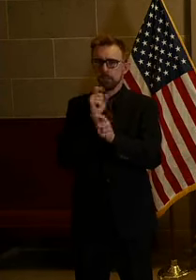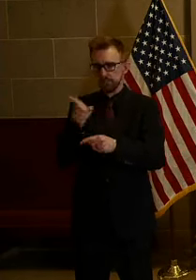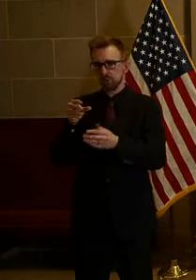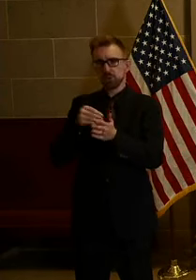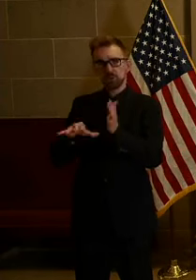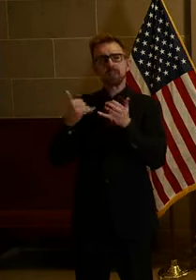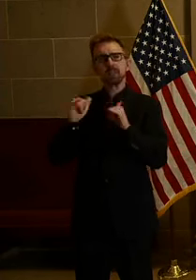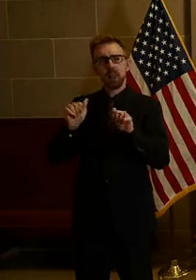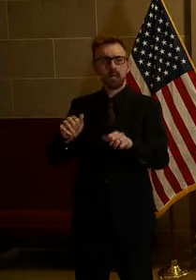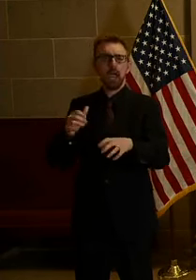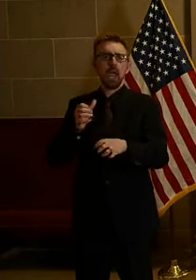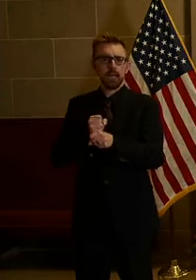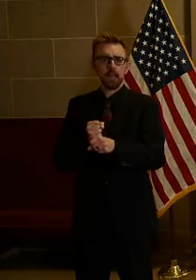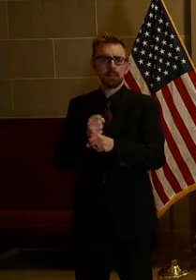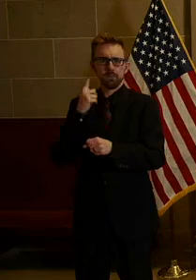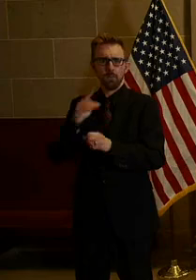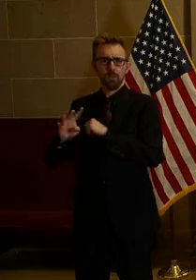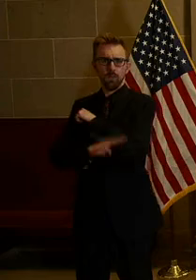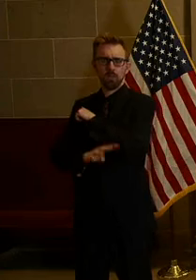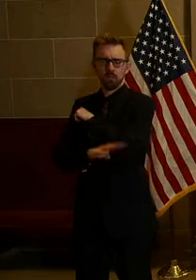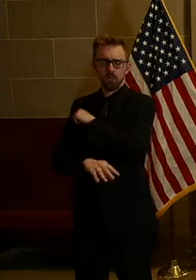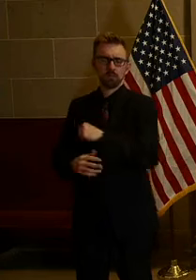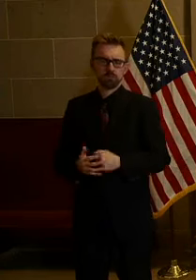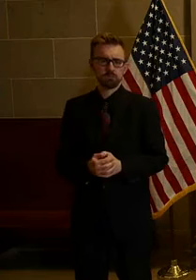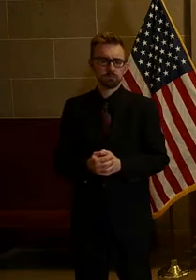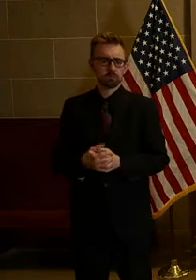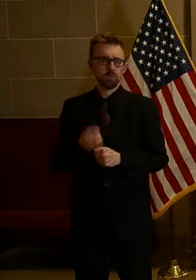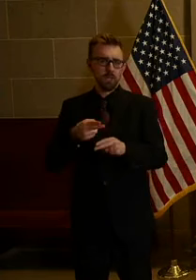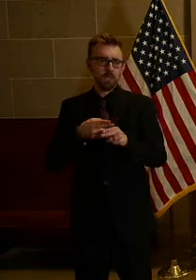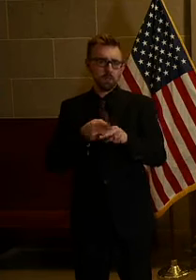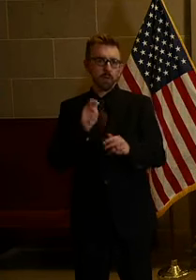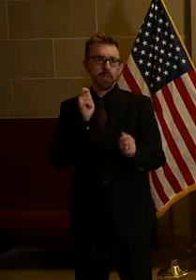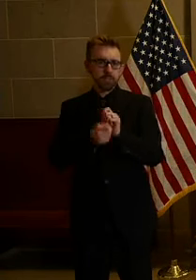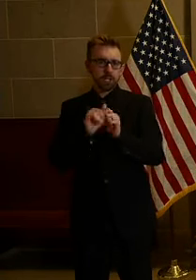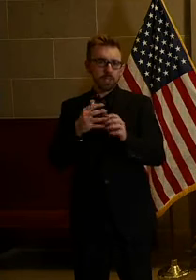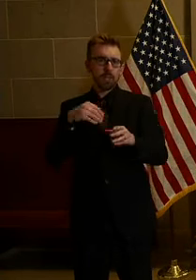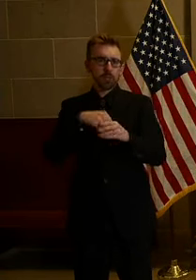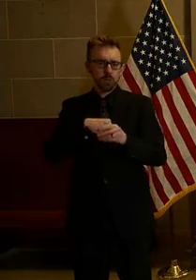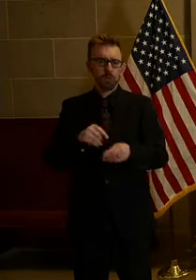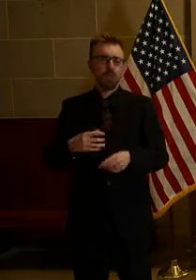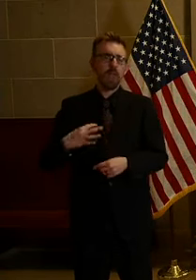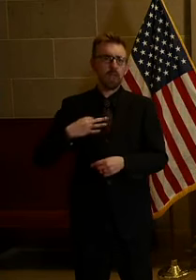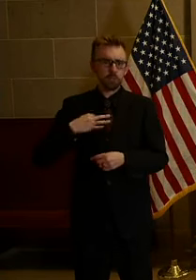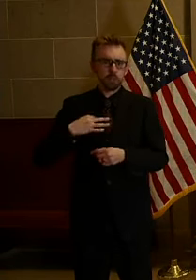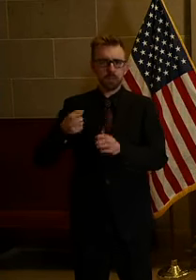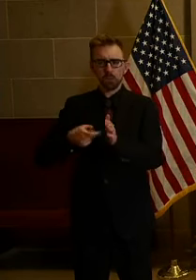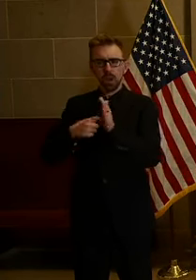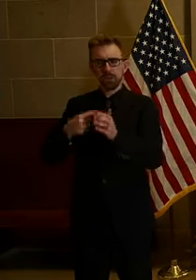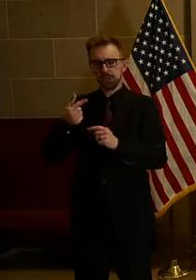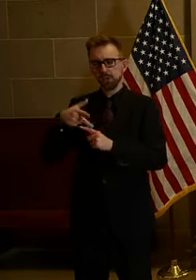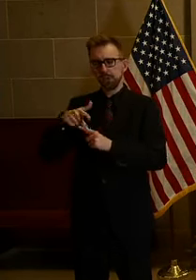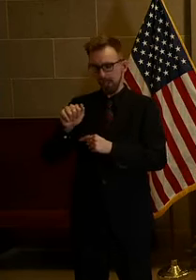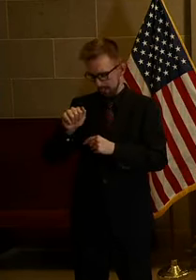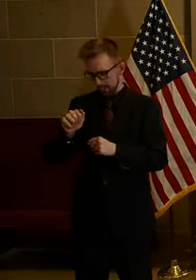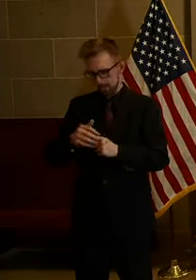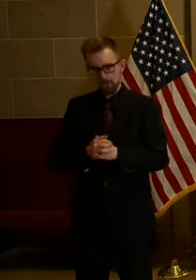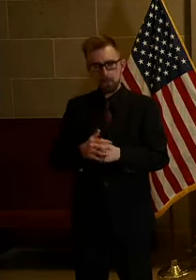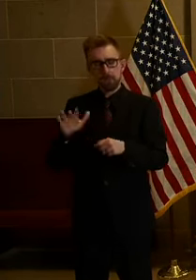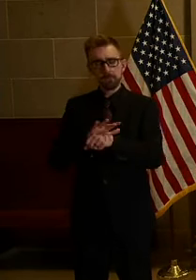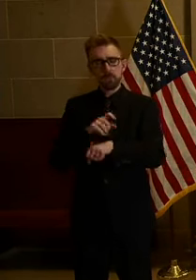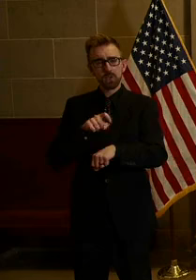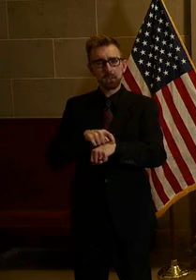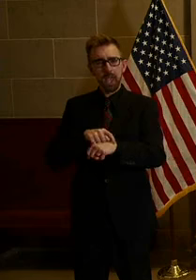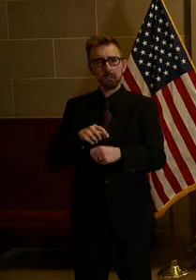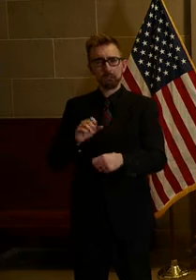for the fall. So the temporary change includes eligibility requirements for grade point averages, full-time enrollment